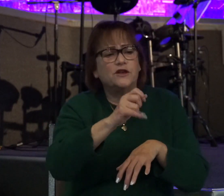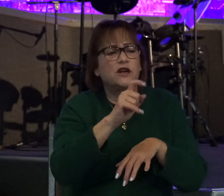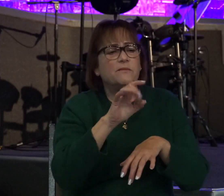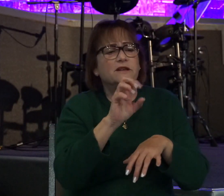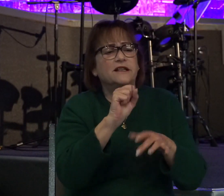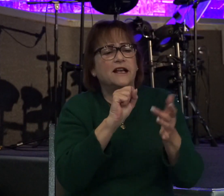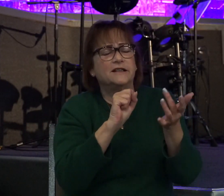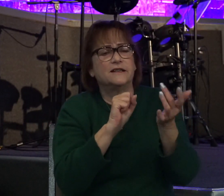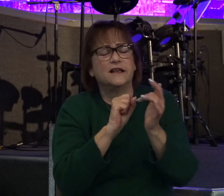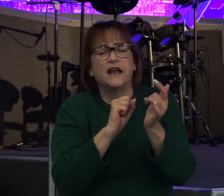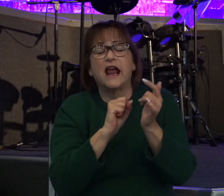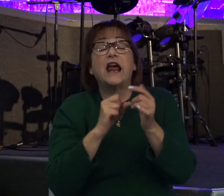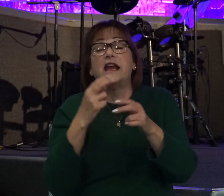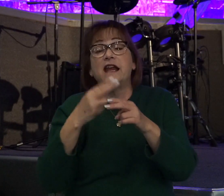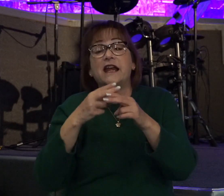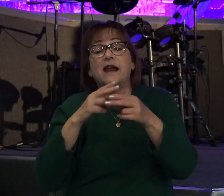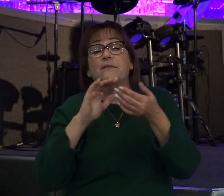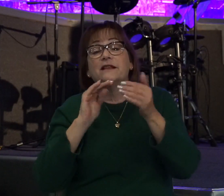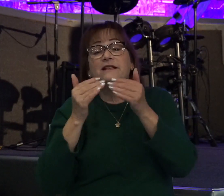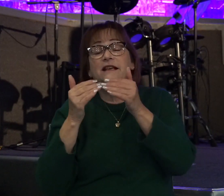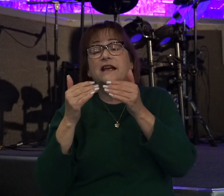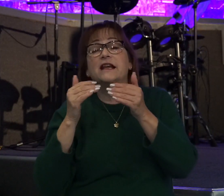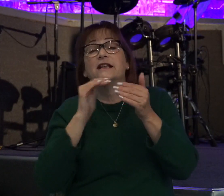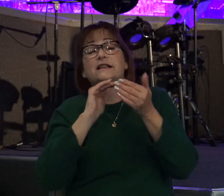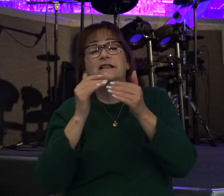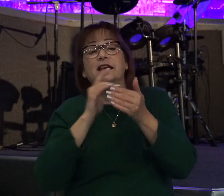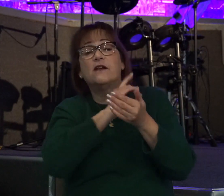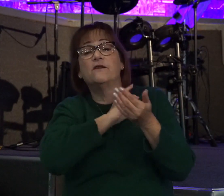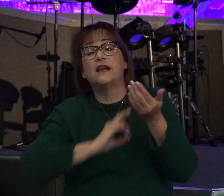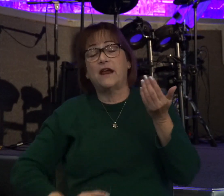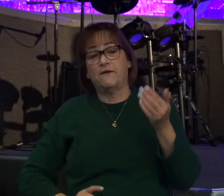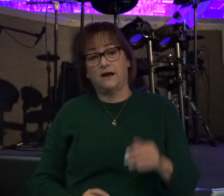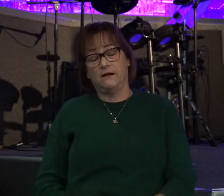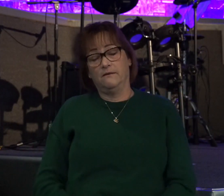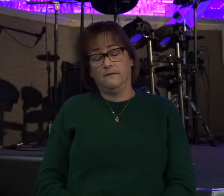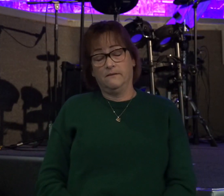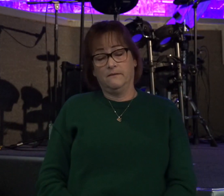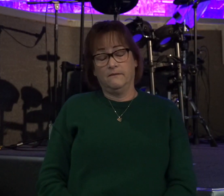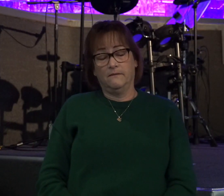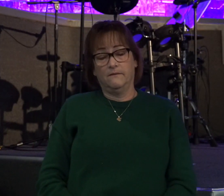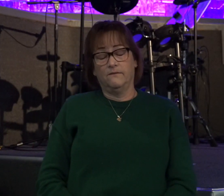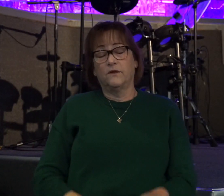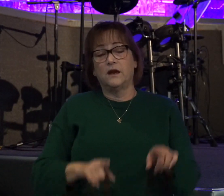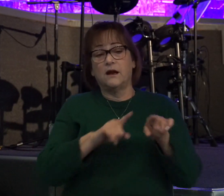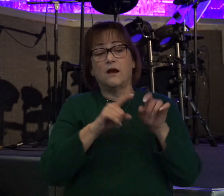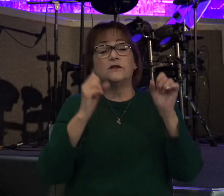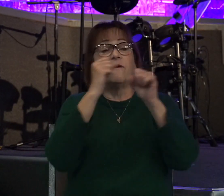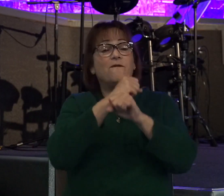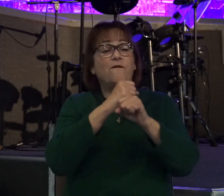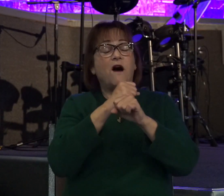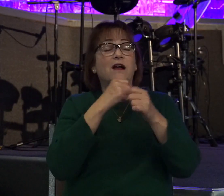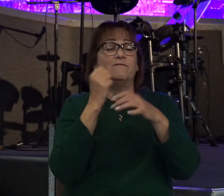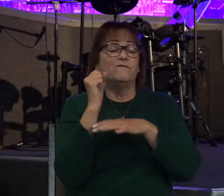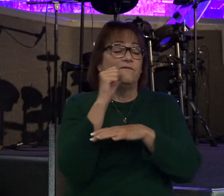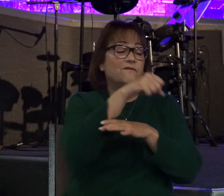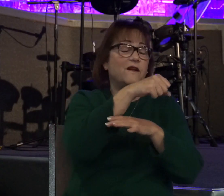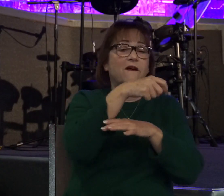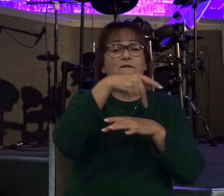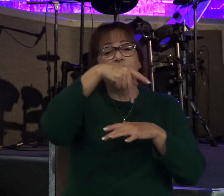renamed the city the City of David. He also fought and defeated the Philistines, who attacked when they